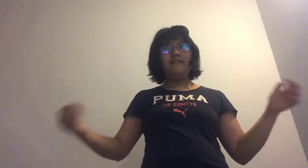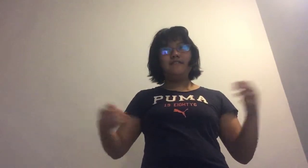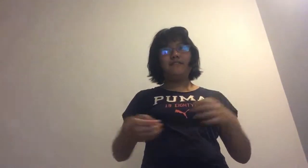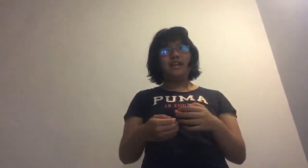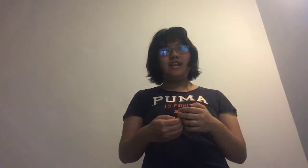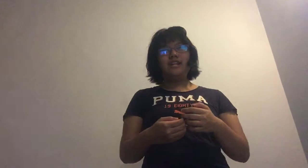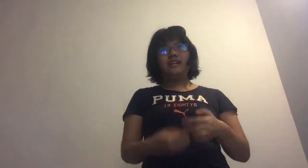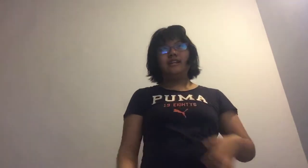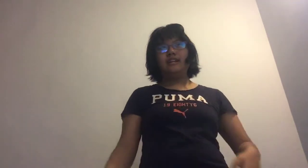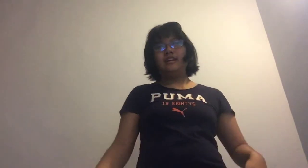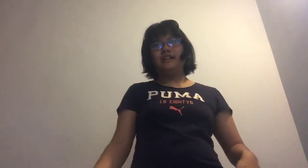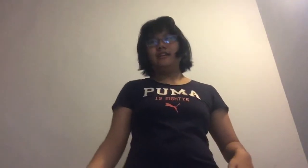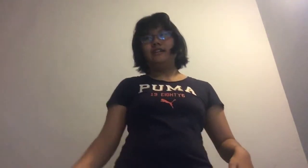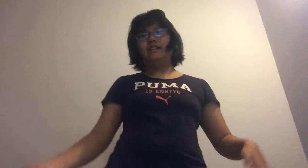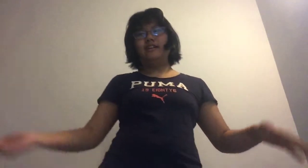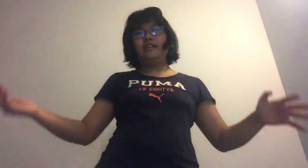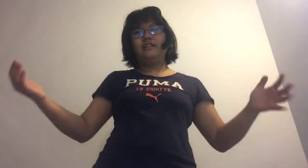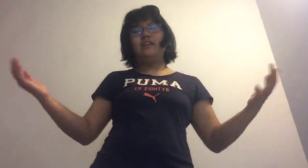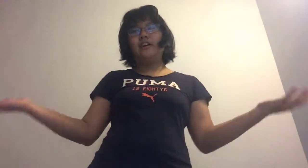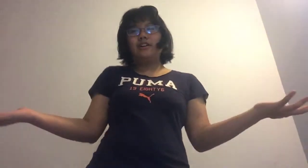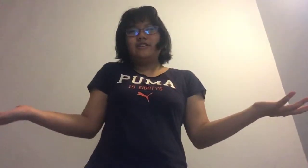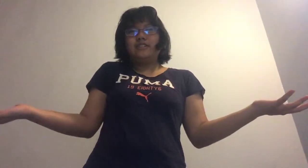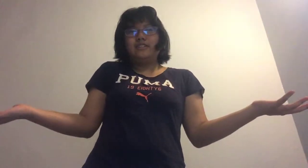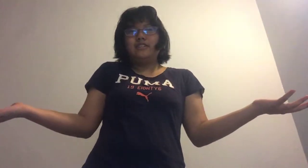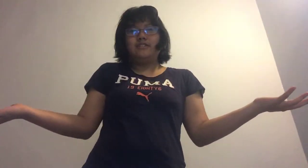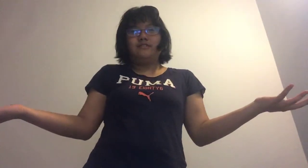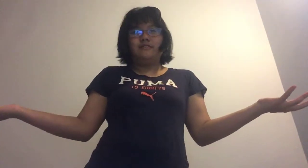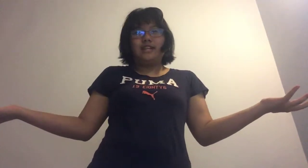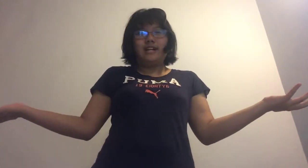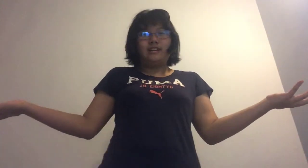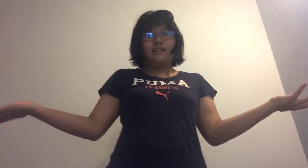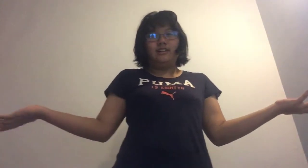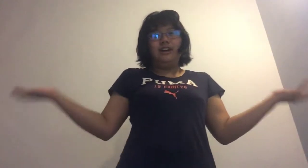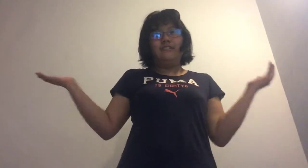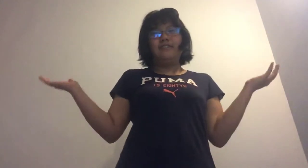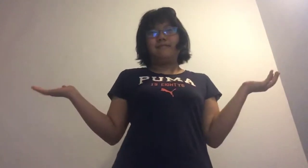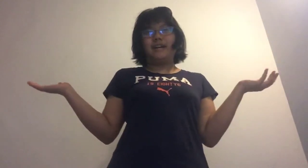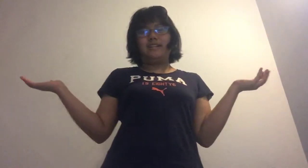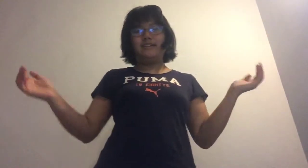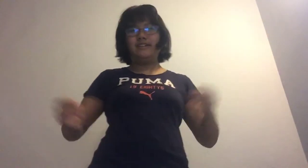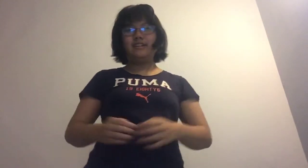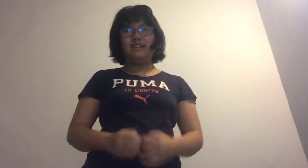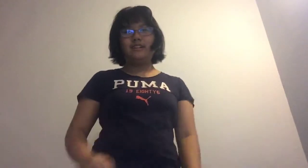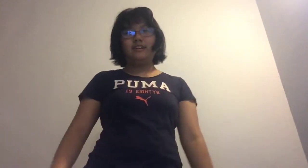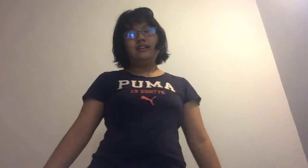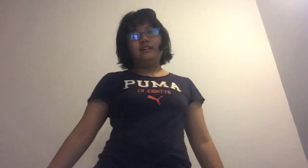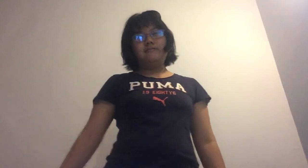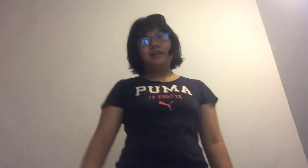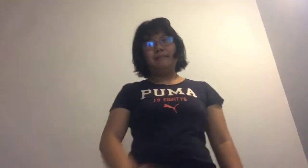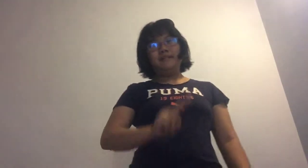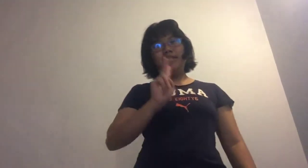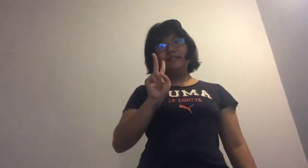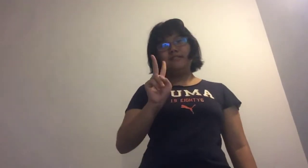9th grade in August. So yeah, along with Matthew. Number two,